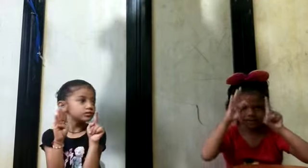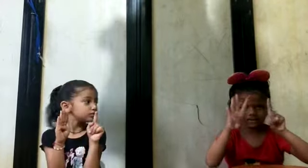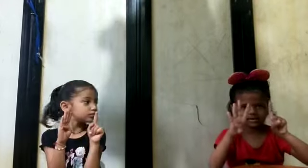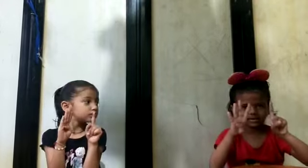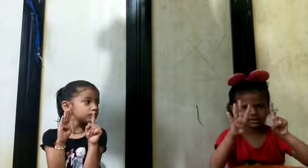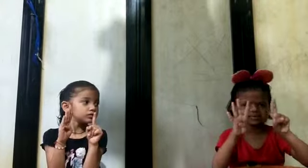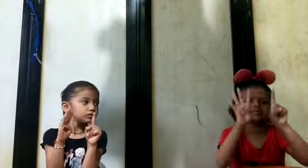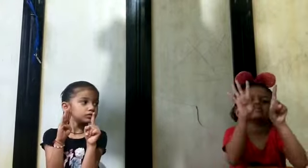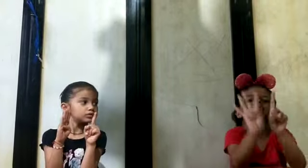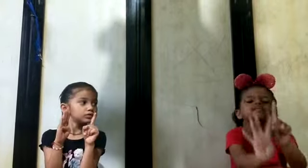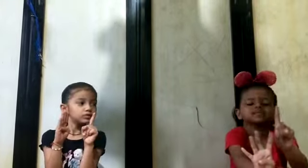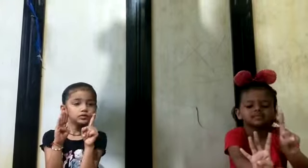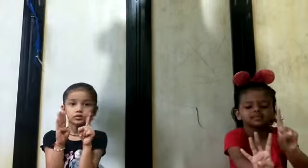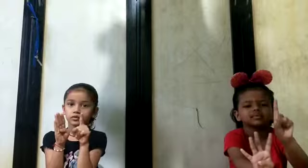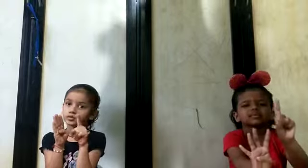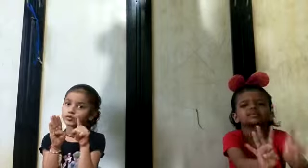2, 8's are 16.